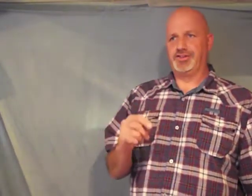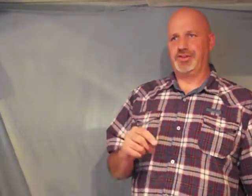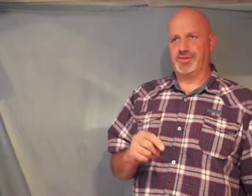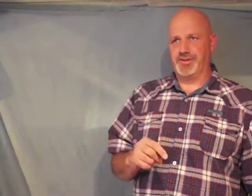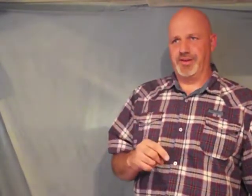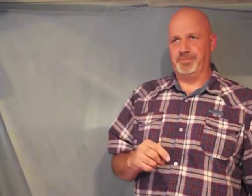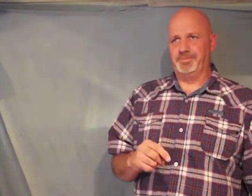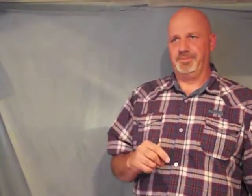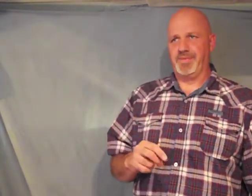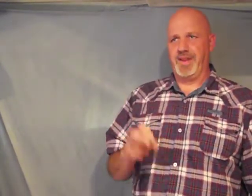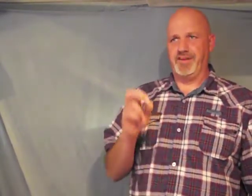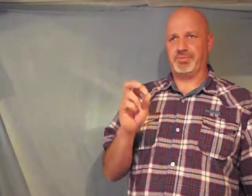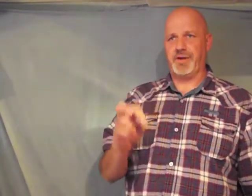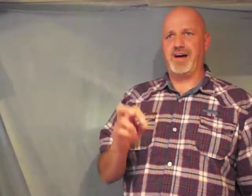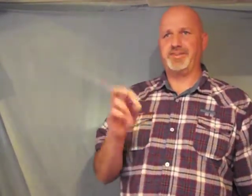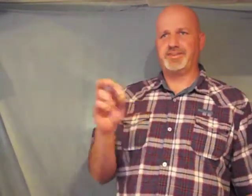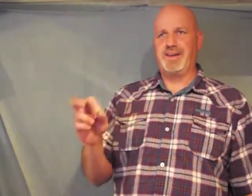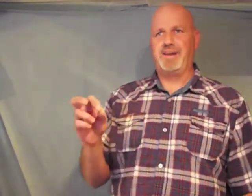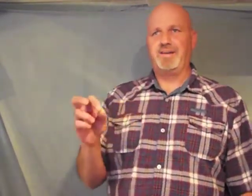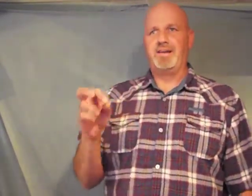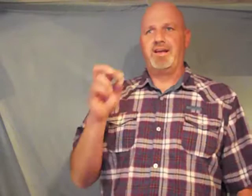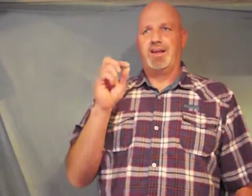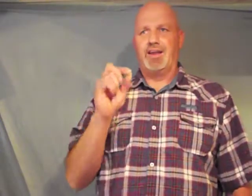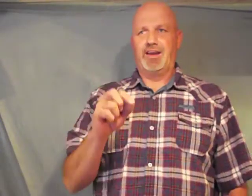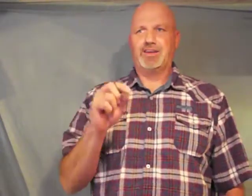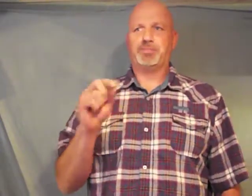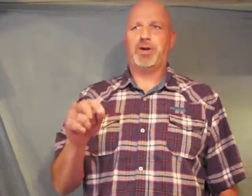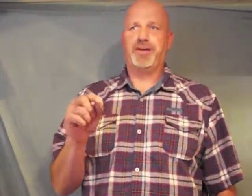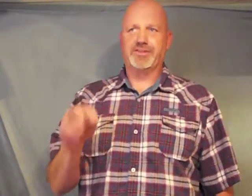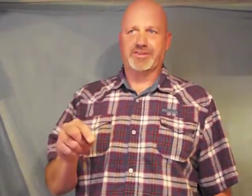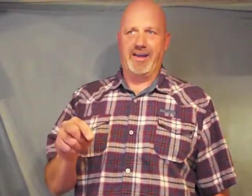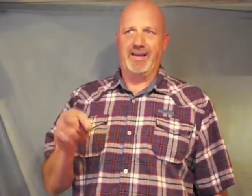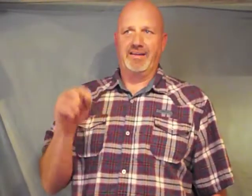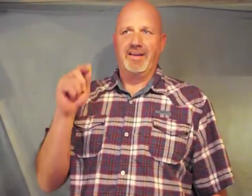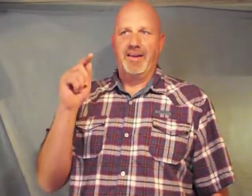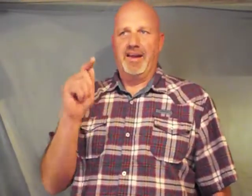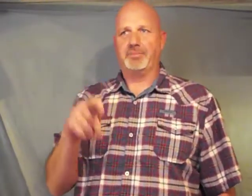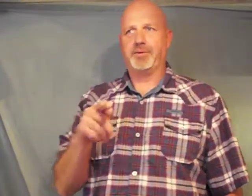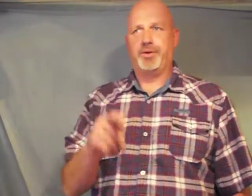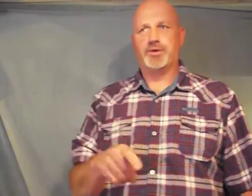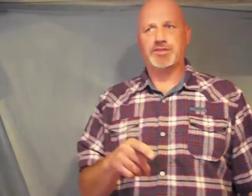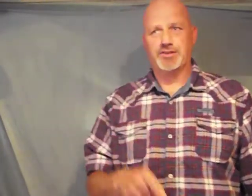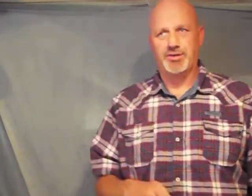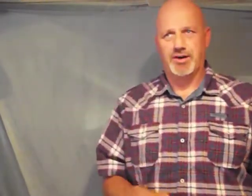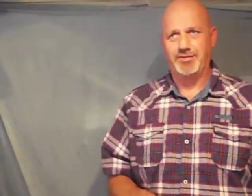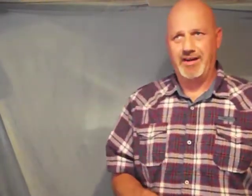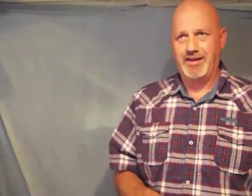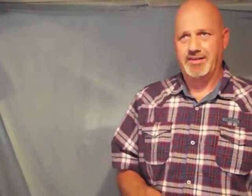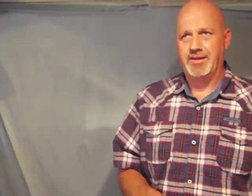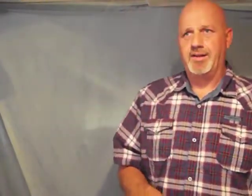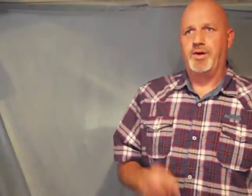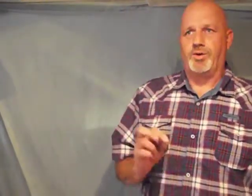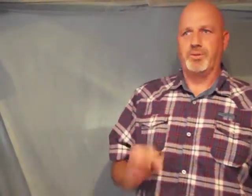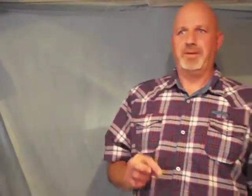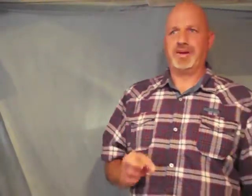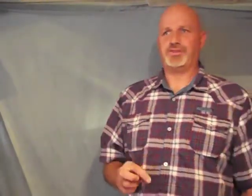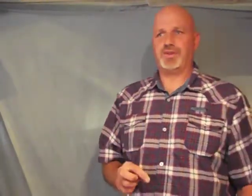use them if prophecy let us prophesy in proportion to our faith or ministry